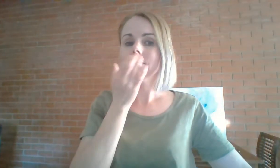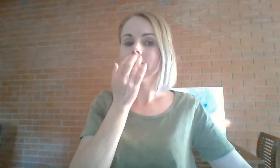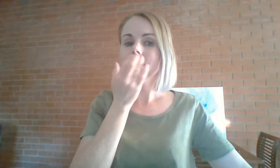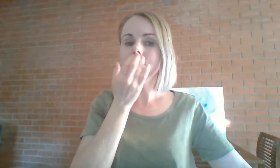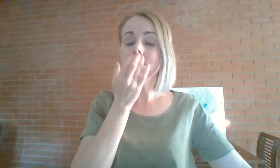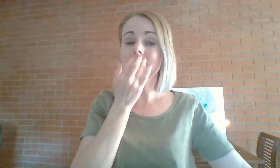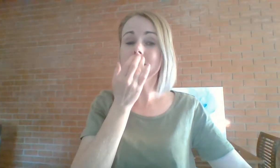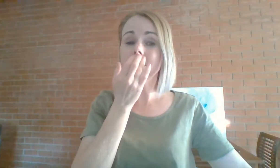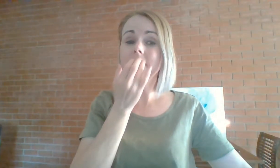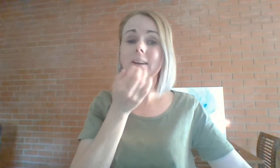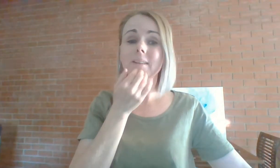And choose to slow down.